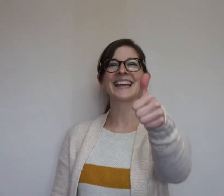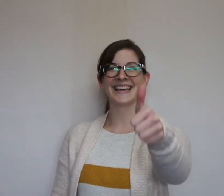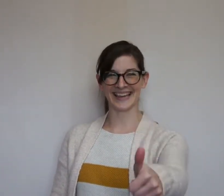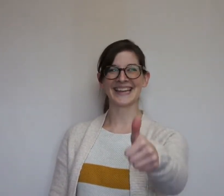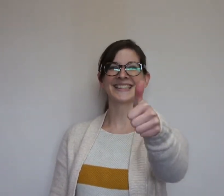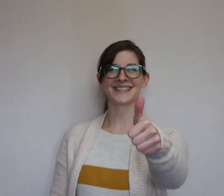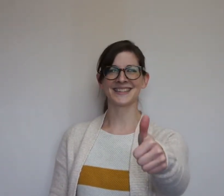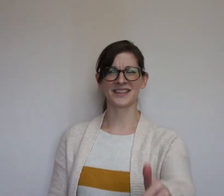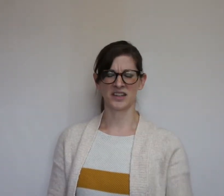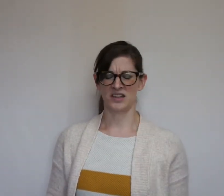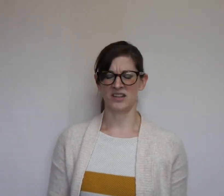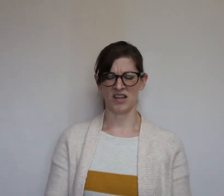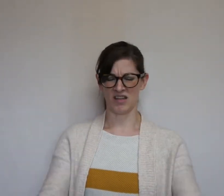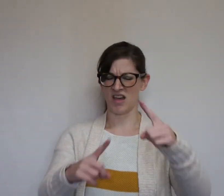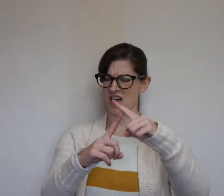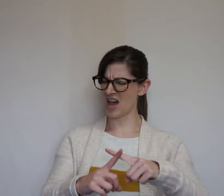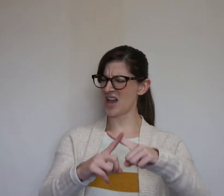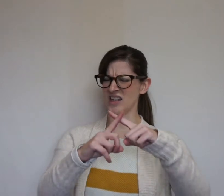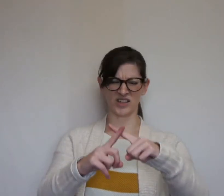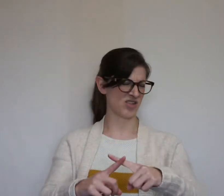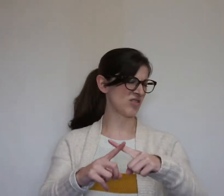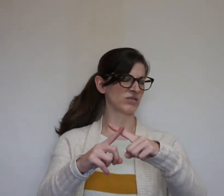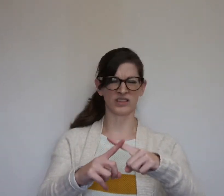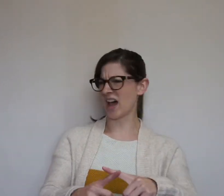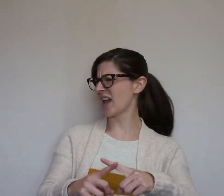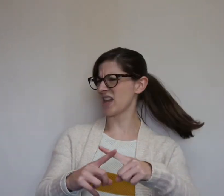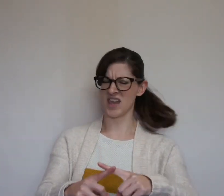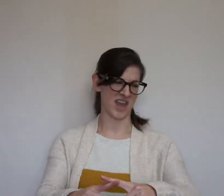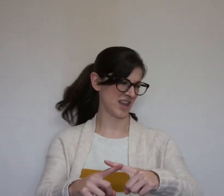it. I don't like it.